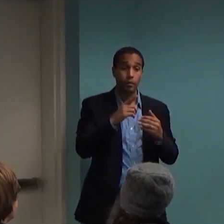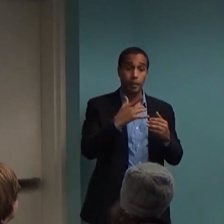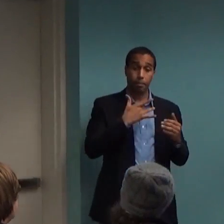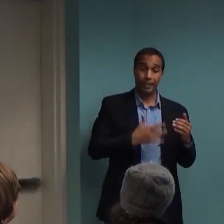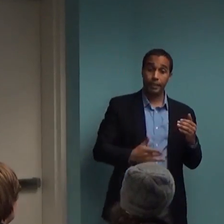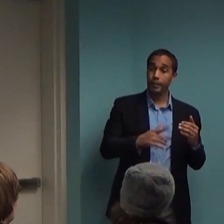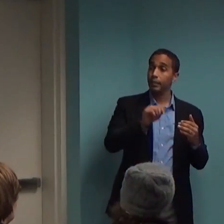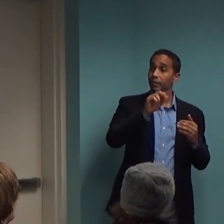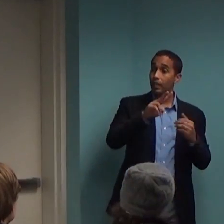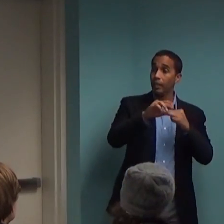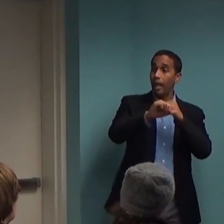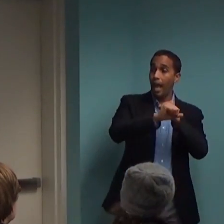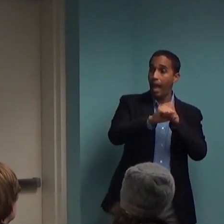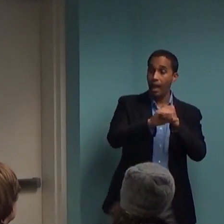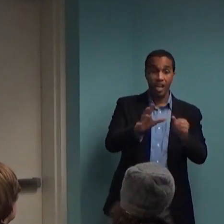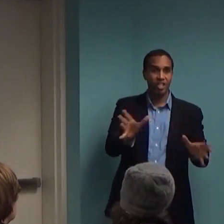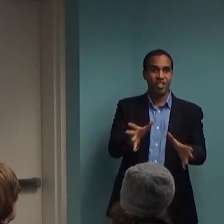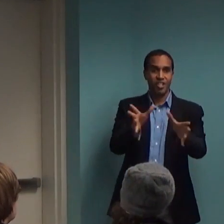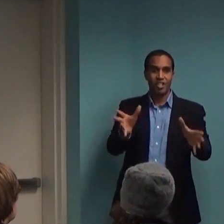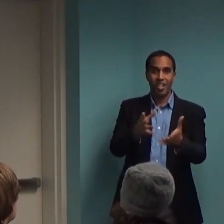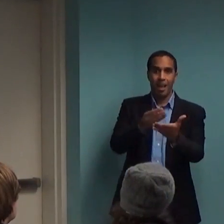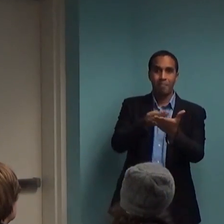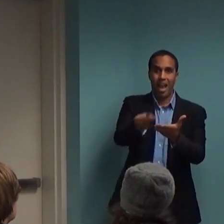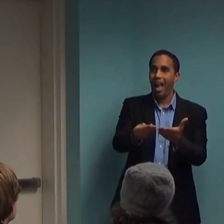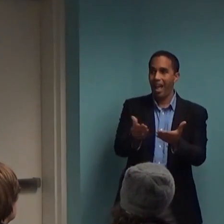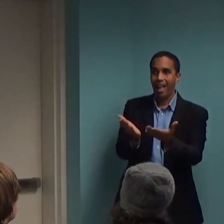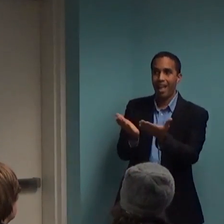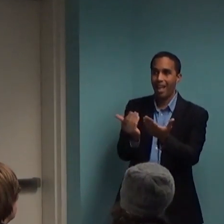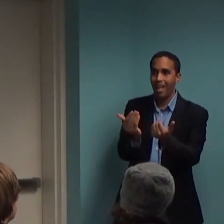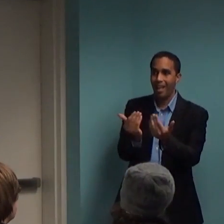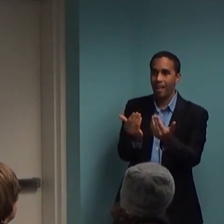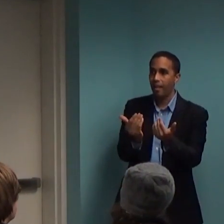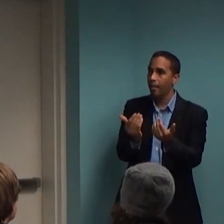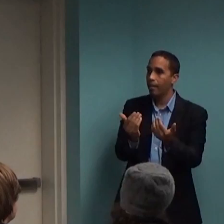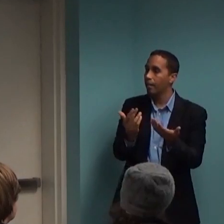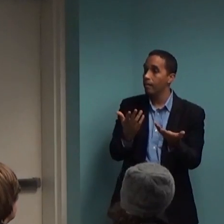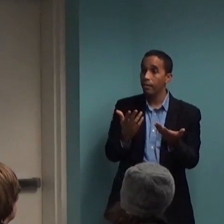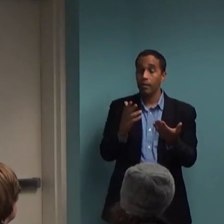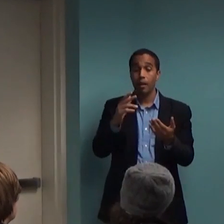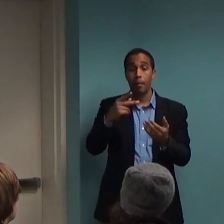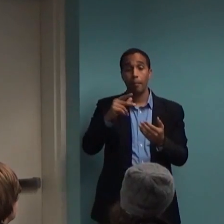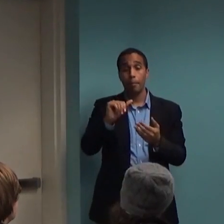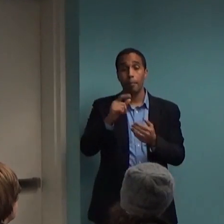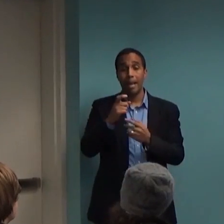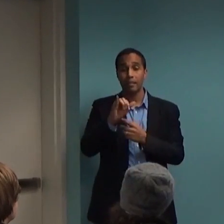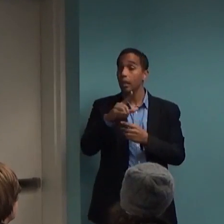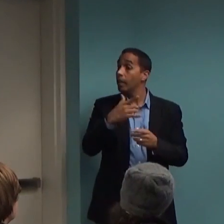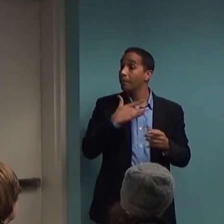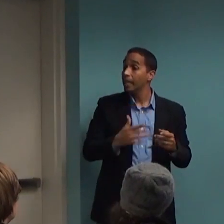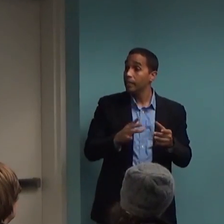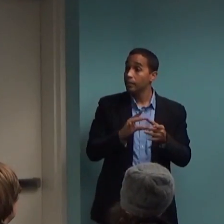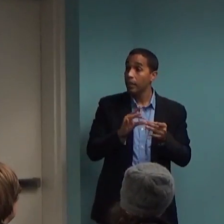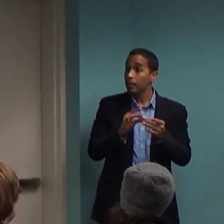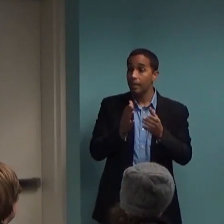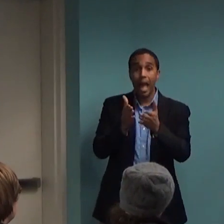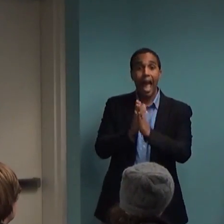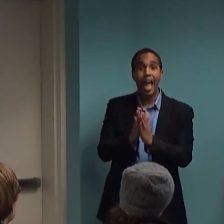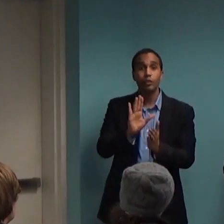be a consumer, meaning you're going to ask the doctor if Paxil is right for you, you also should ask,